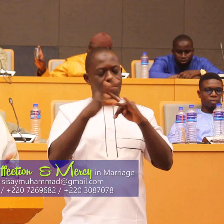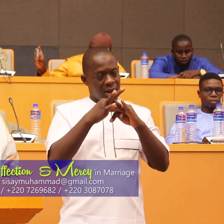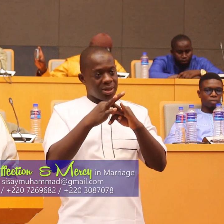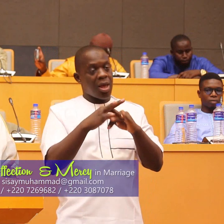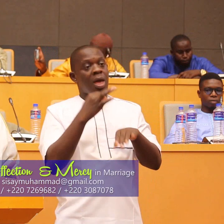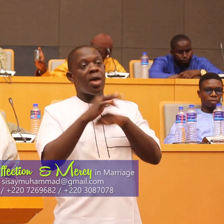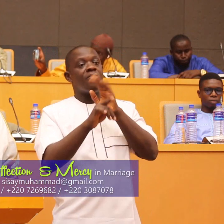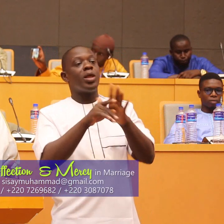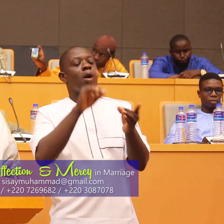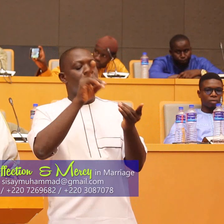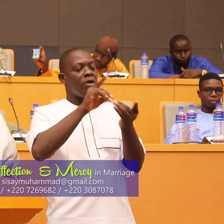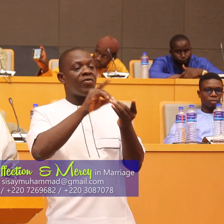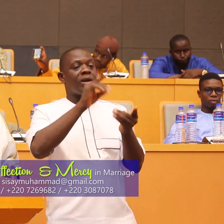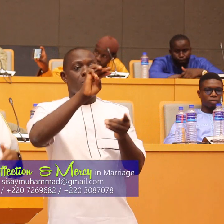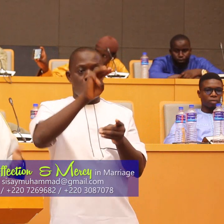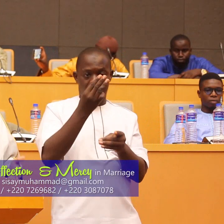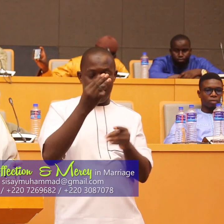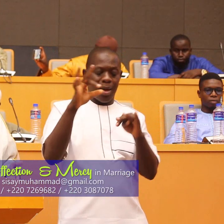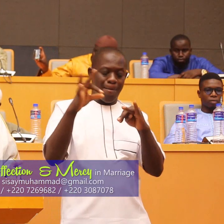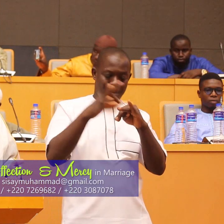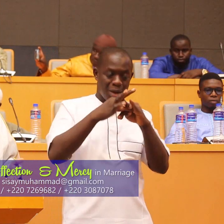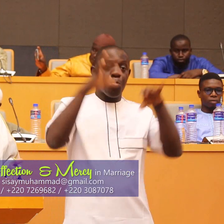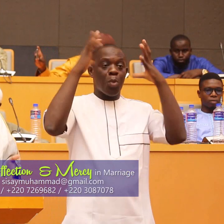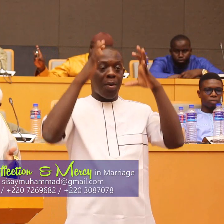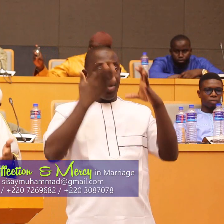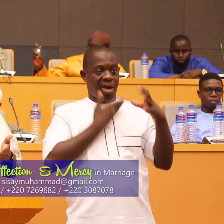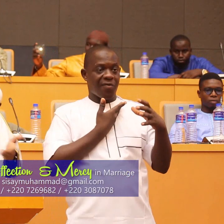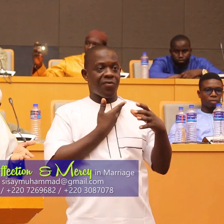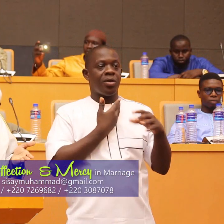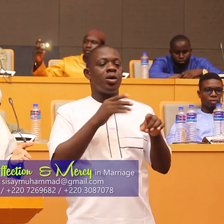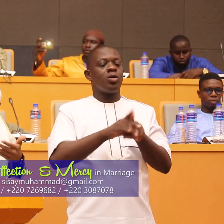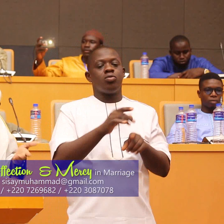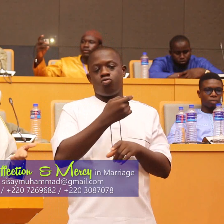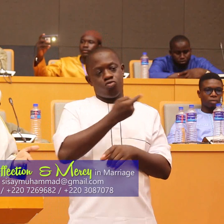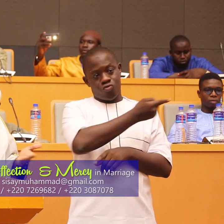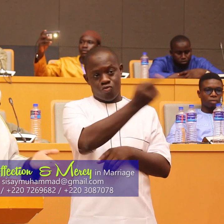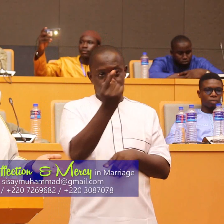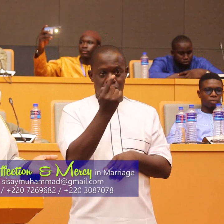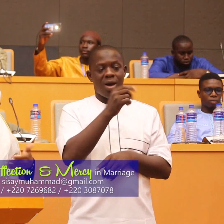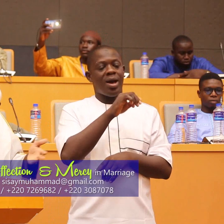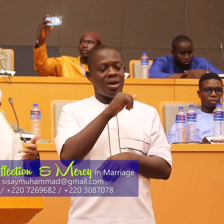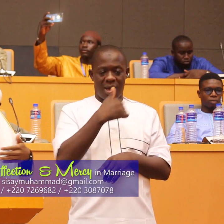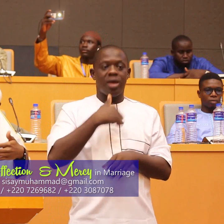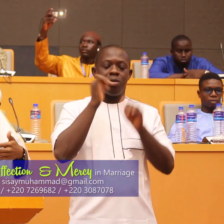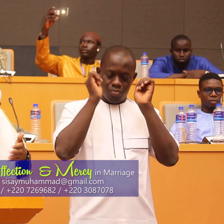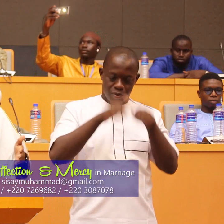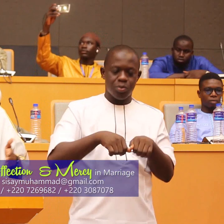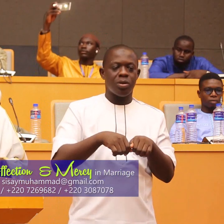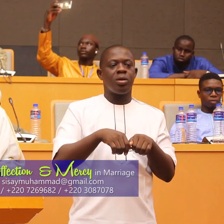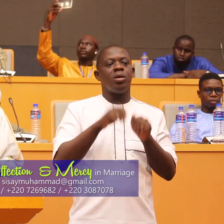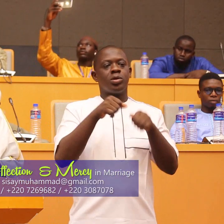marriage of Rasulullah sallallahu alayhi was there was problems you and I are we able to you know I mean